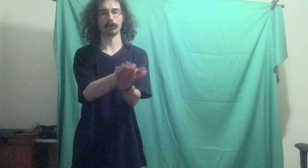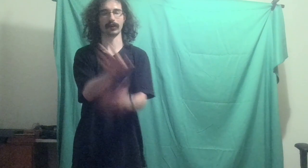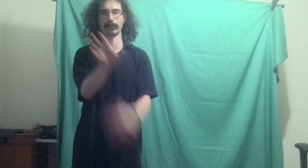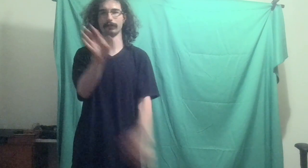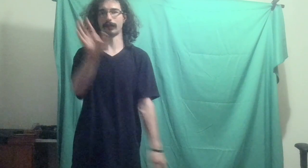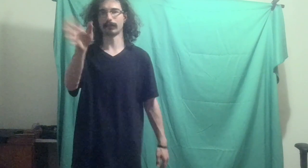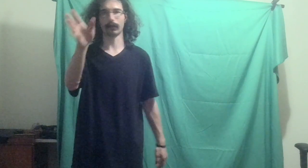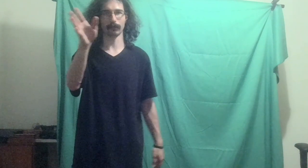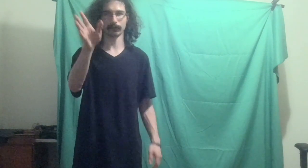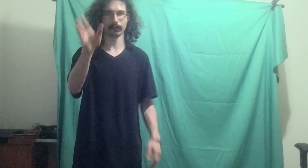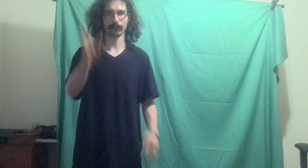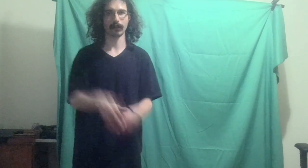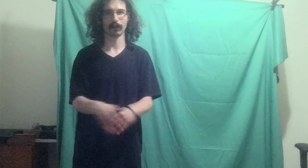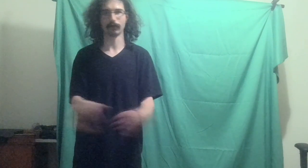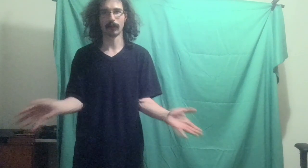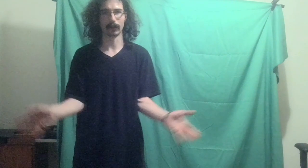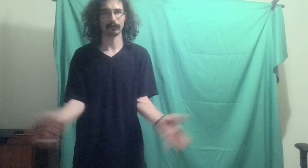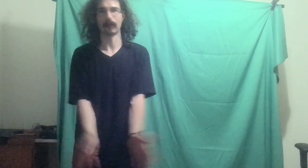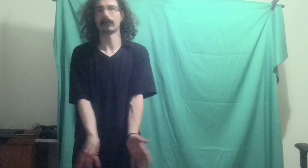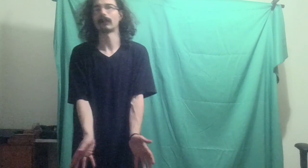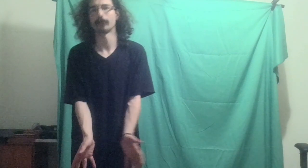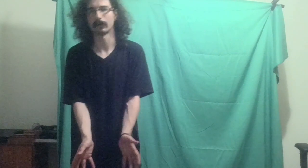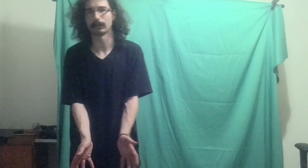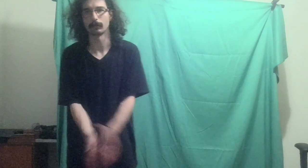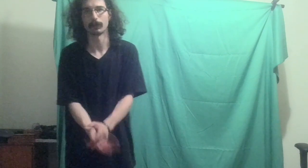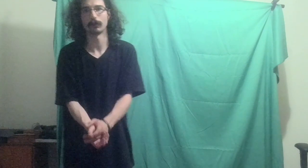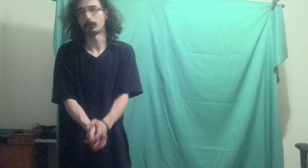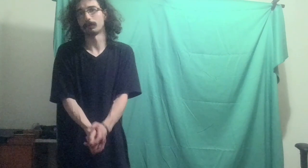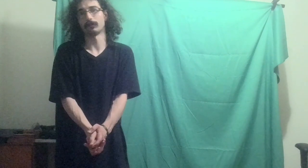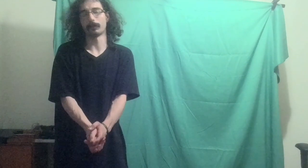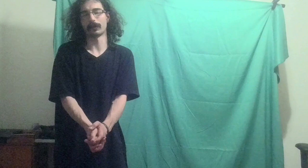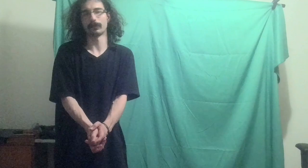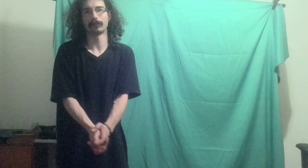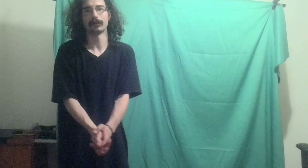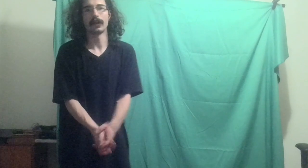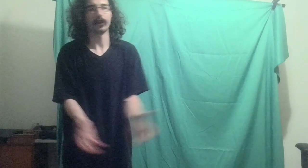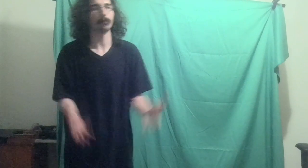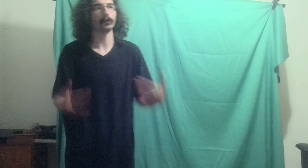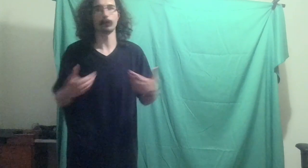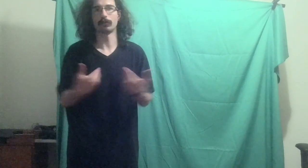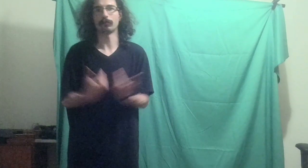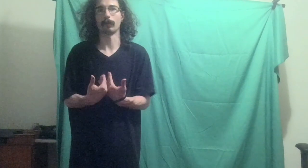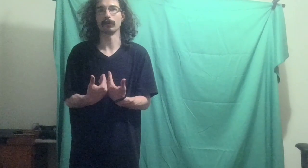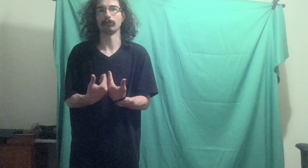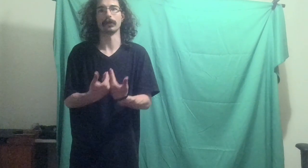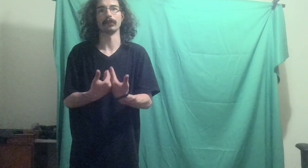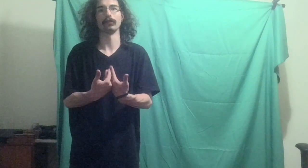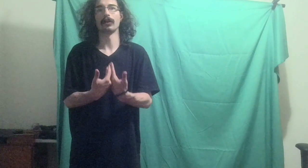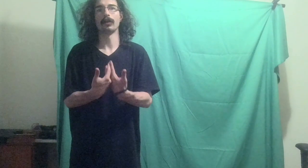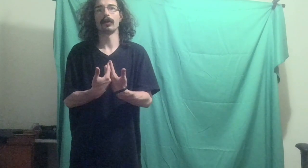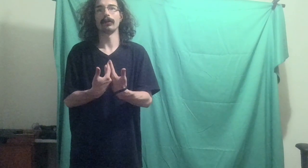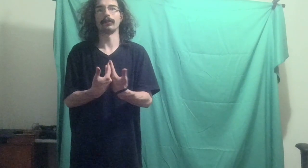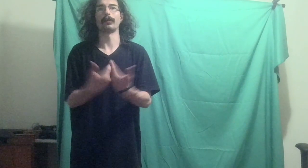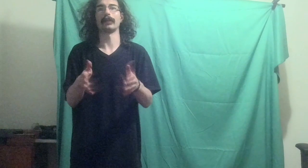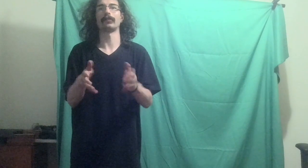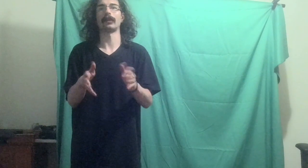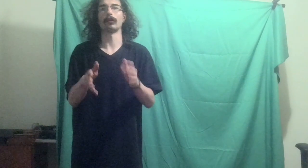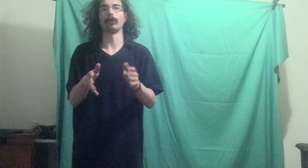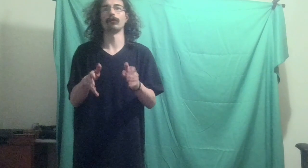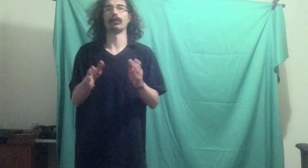like $5, it's not a lot of money, we YouTubers don't make much, especially with small ones, because you guys tend to go for the